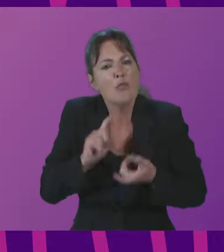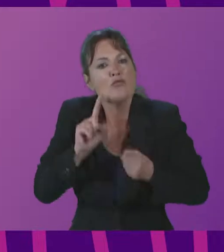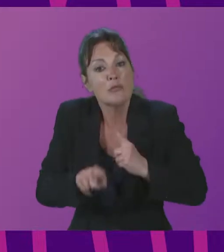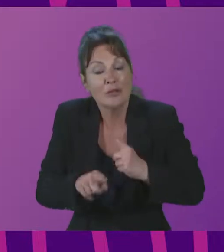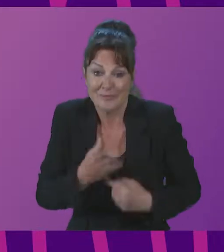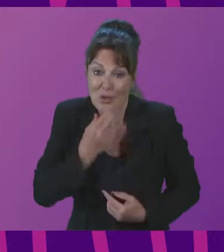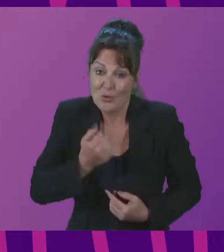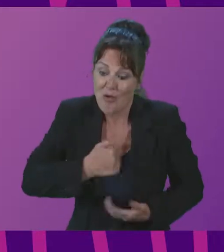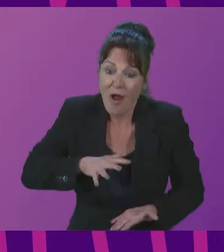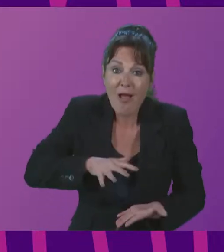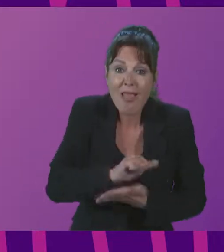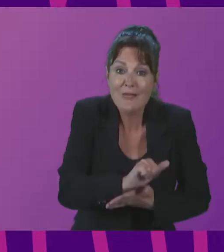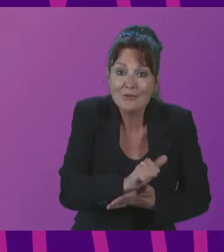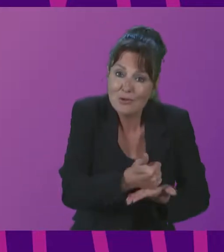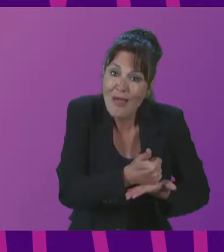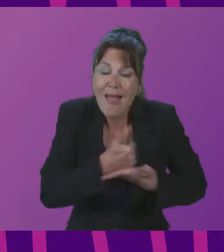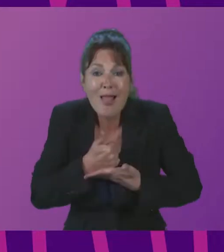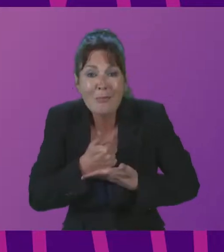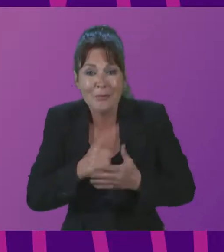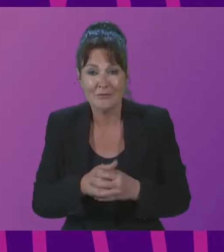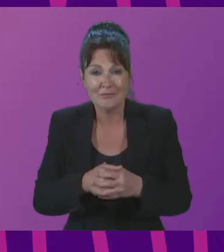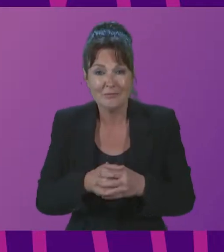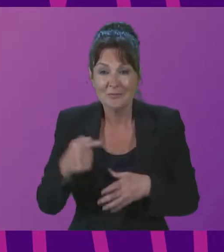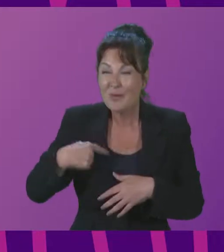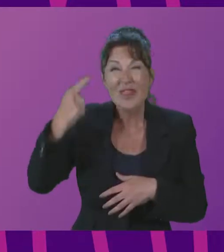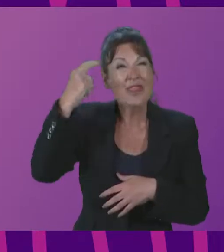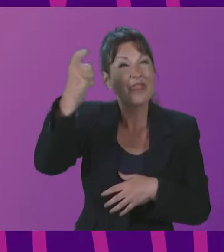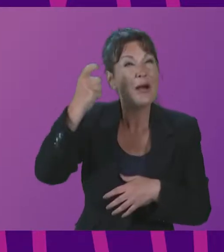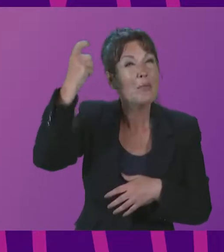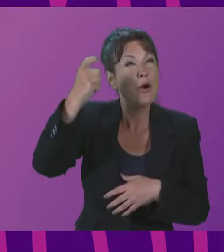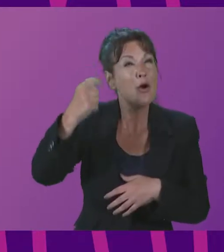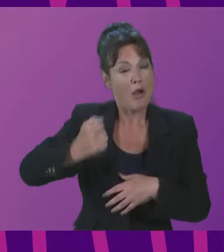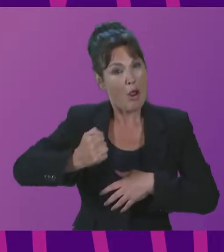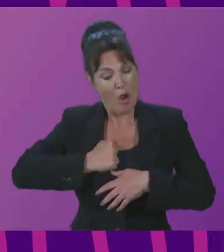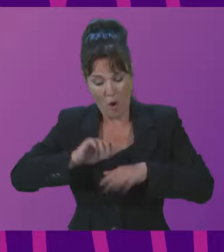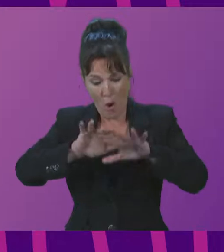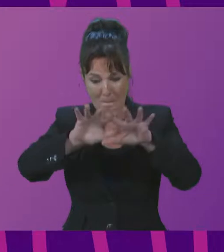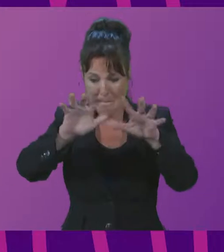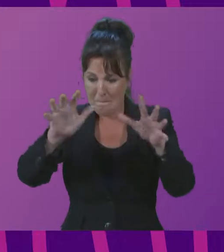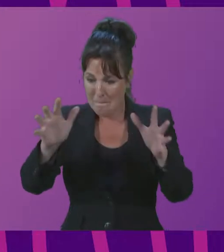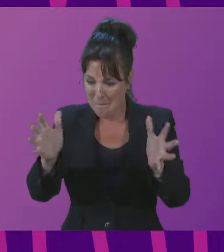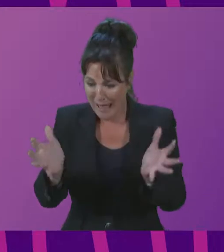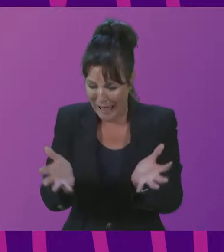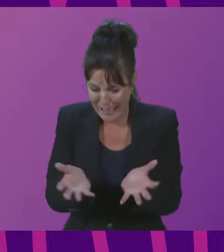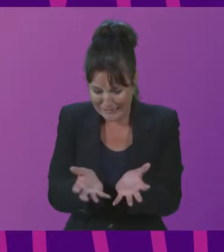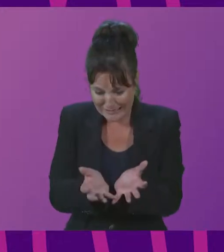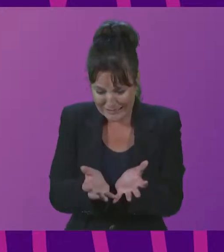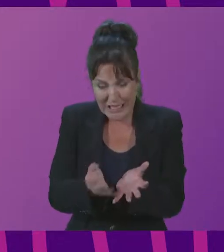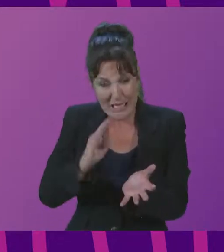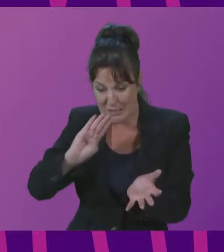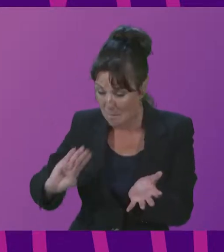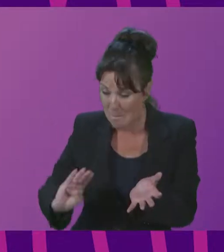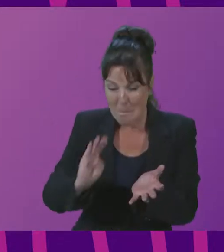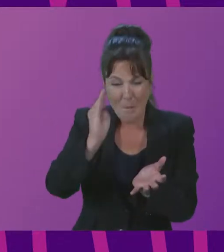of the nature of the planet itself, a blue sphere floating in space and how we need to think of it with the right brain as well as the left brain.